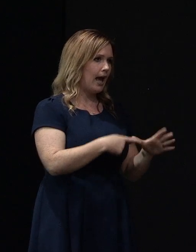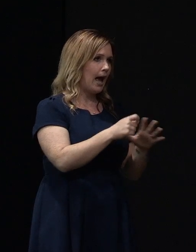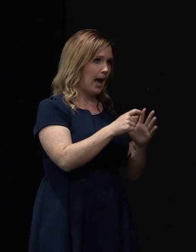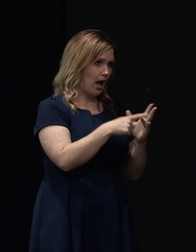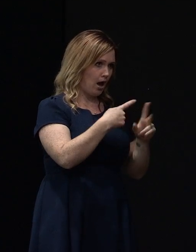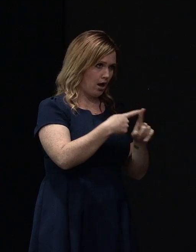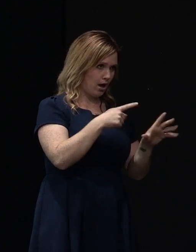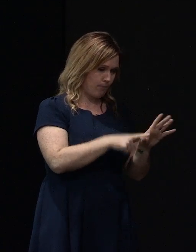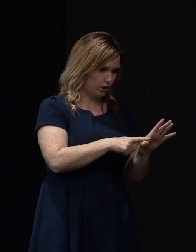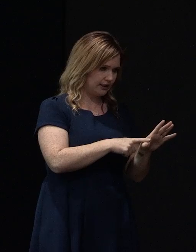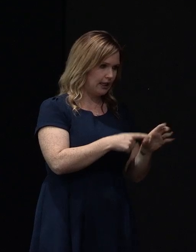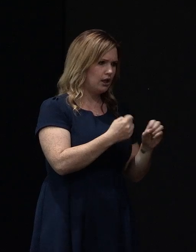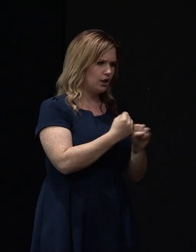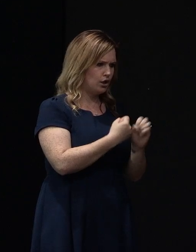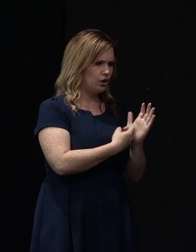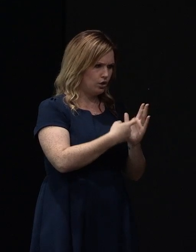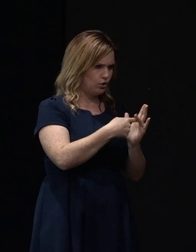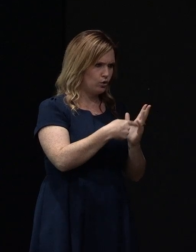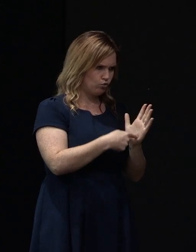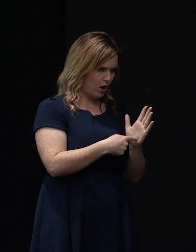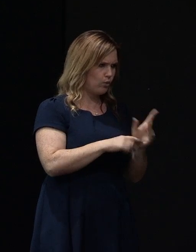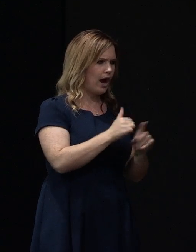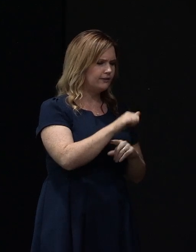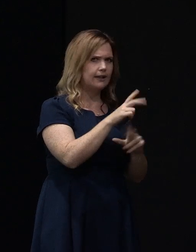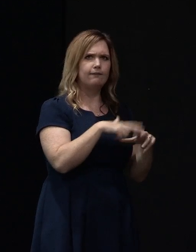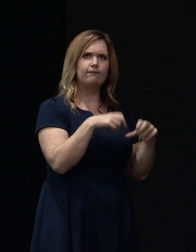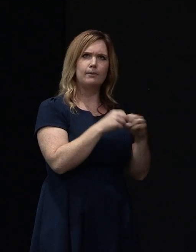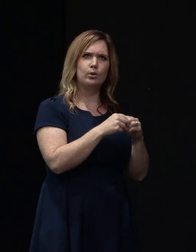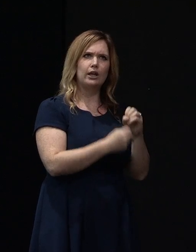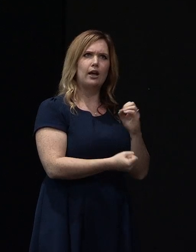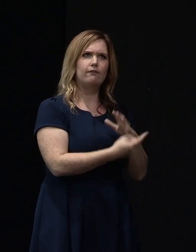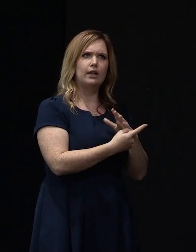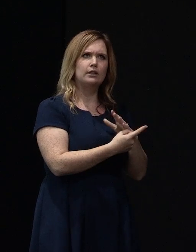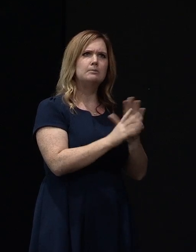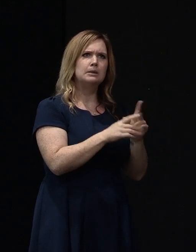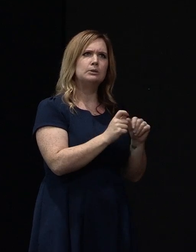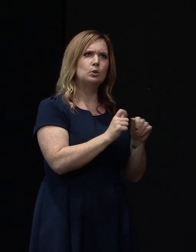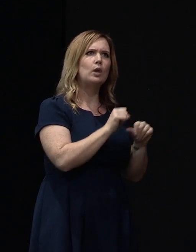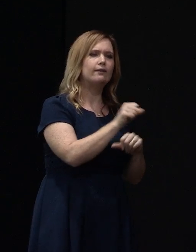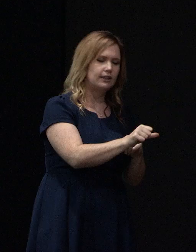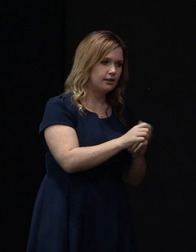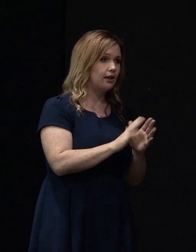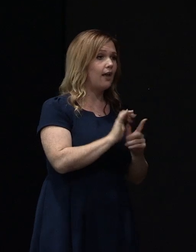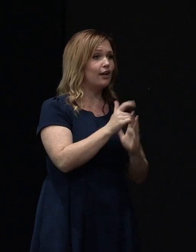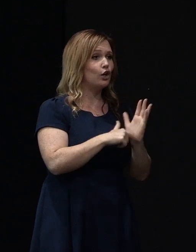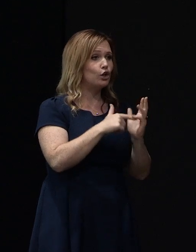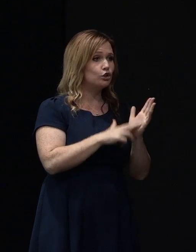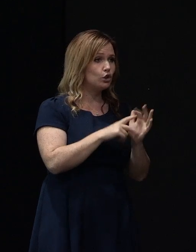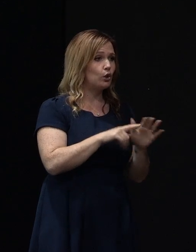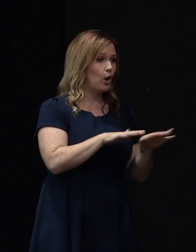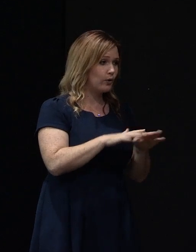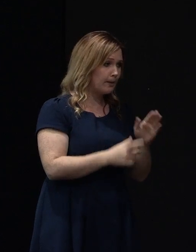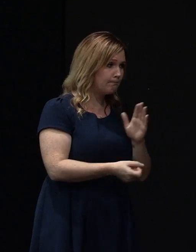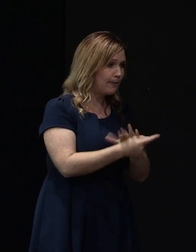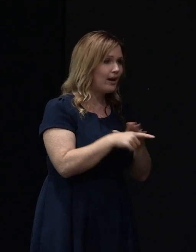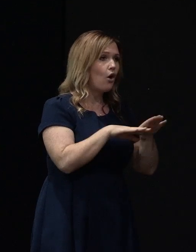I think it must have been following the February event, quite quickly after the February event. And then in the June aftershock, his floor